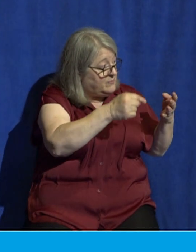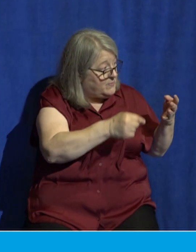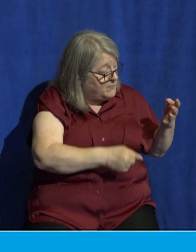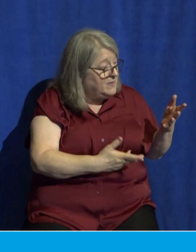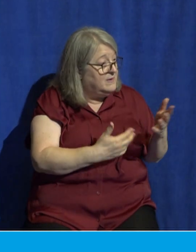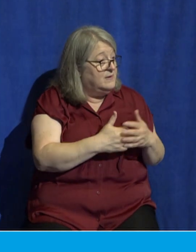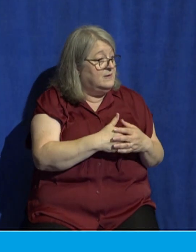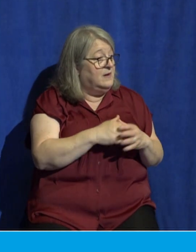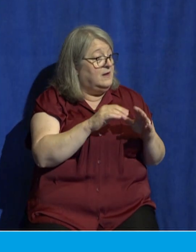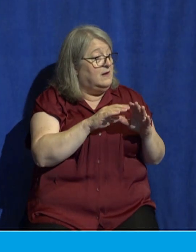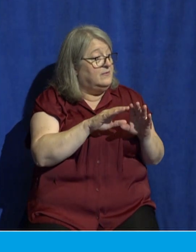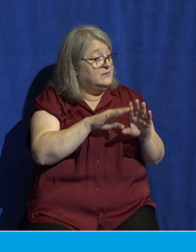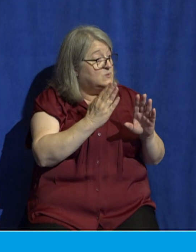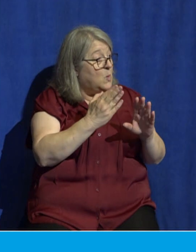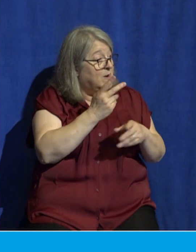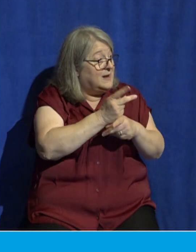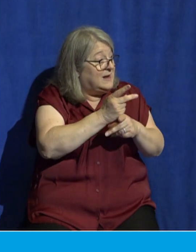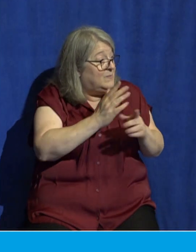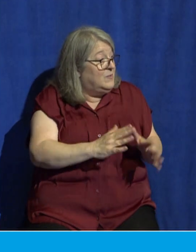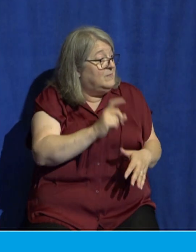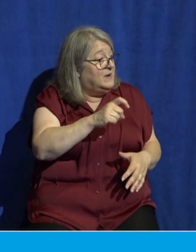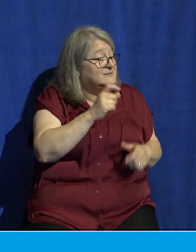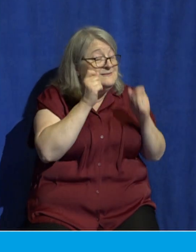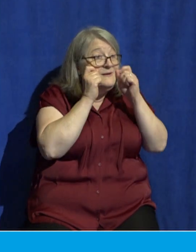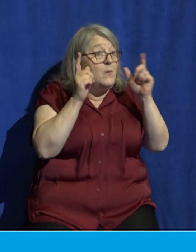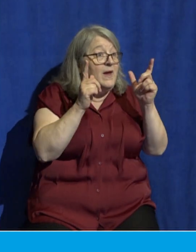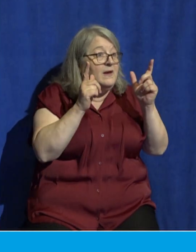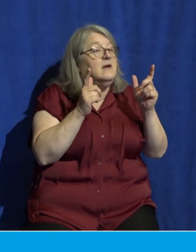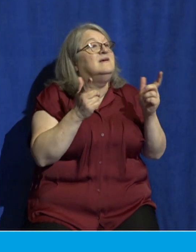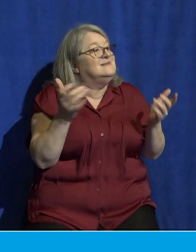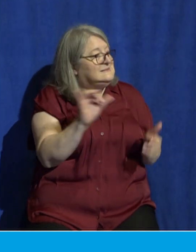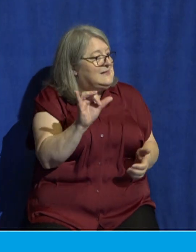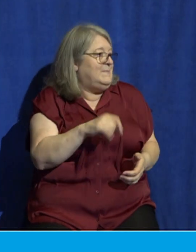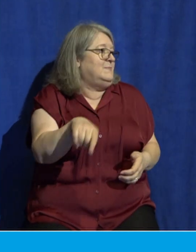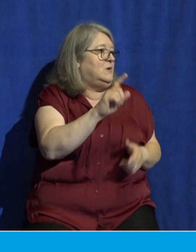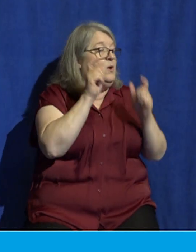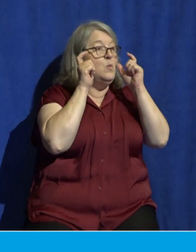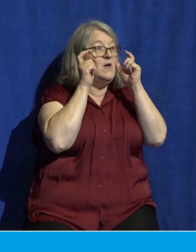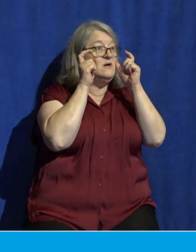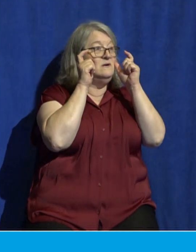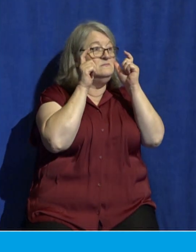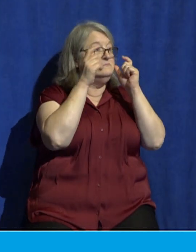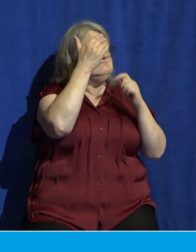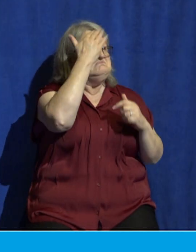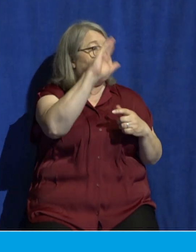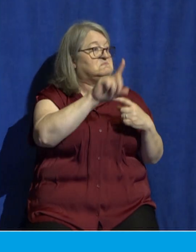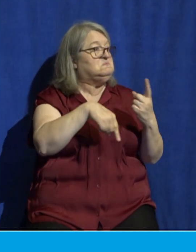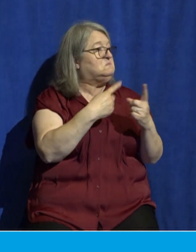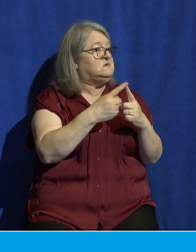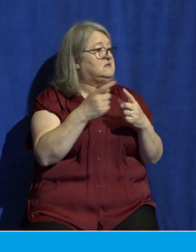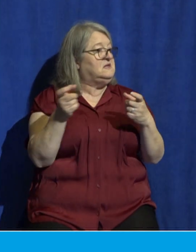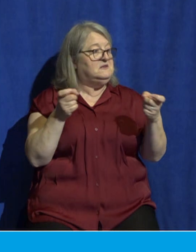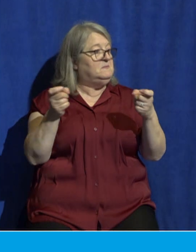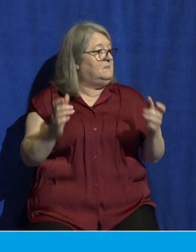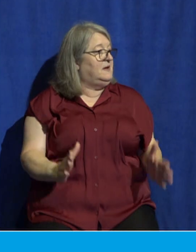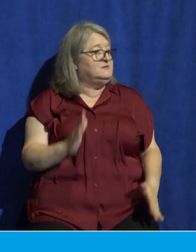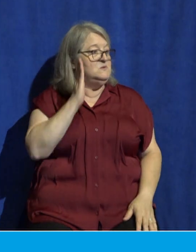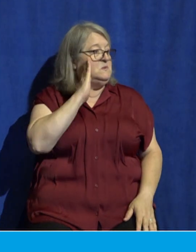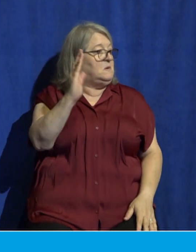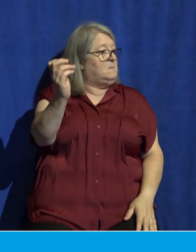doorkeeper to stay awake. Therefore, stay awake, for you do not know when the master of the house will come, in the evening or